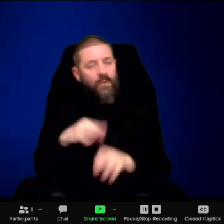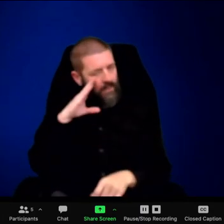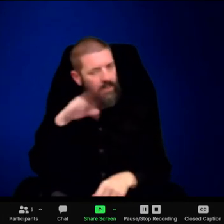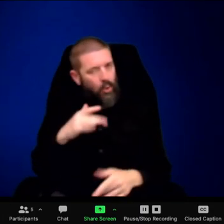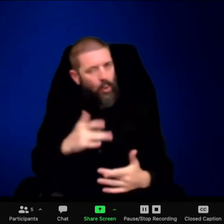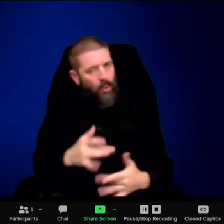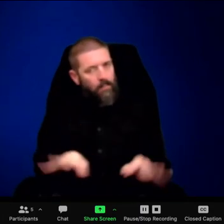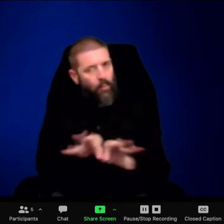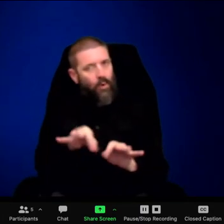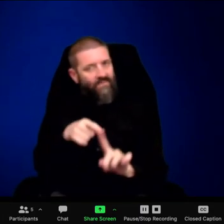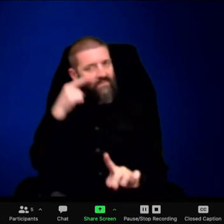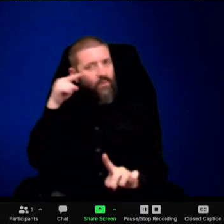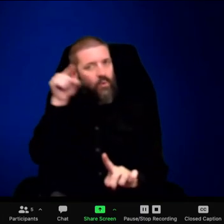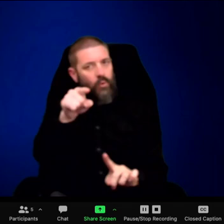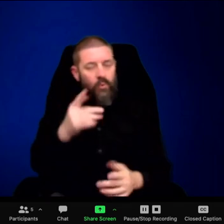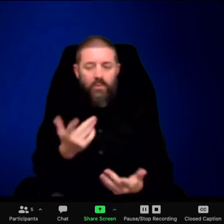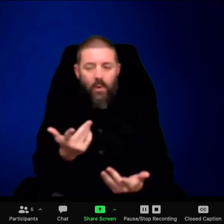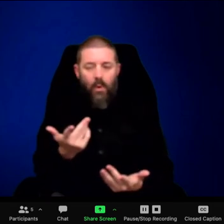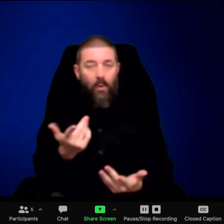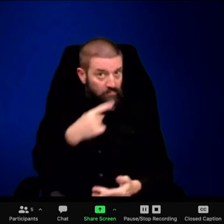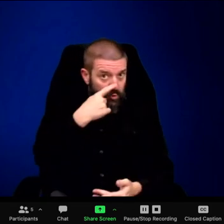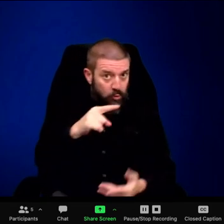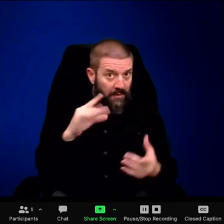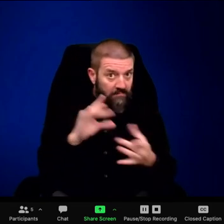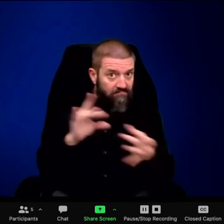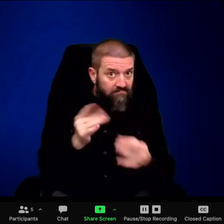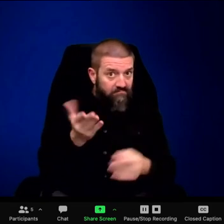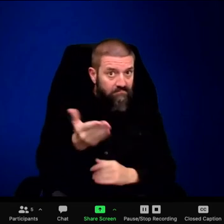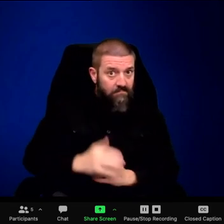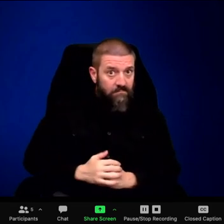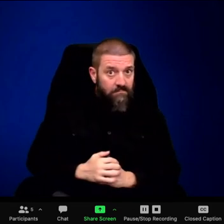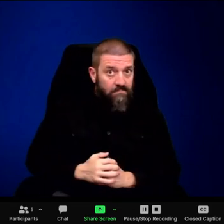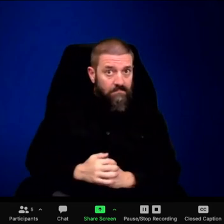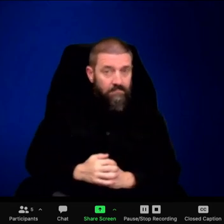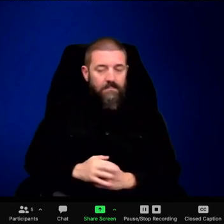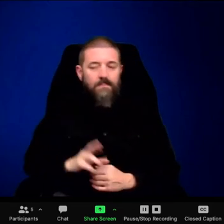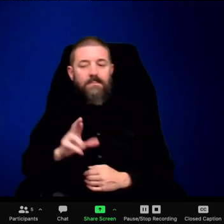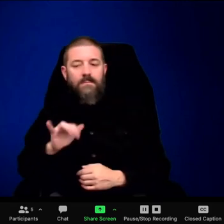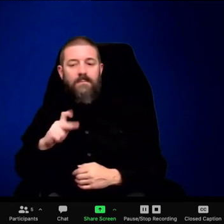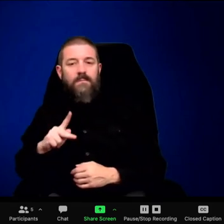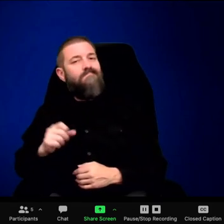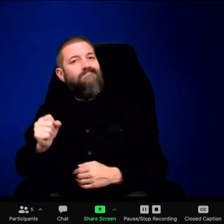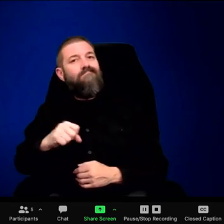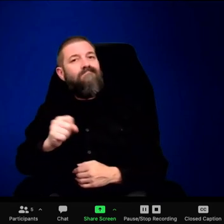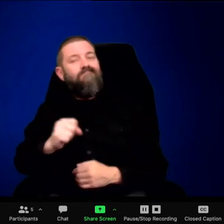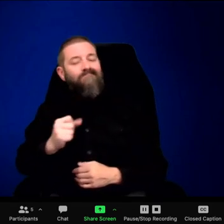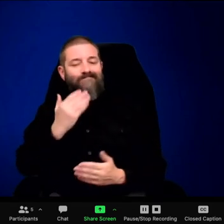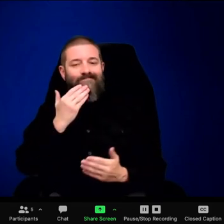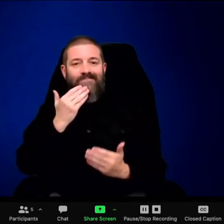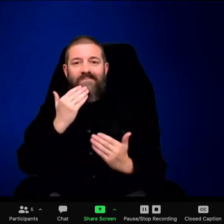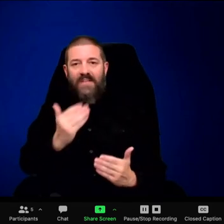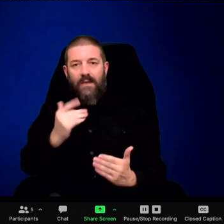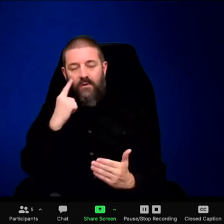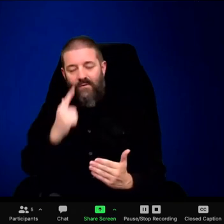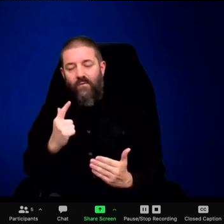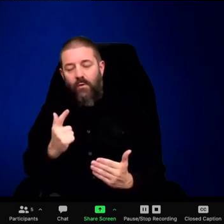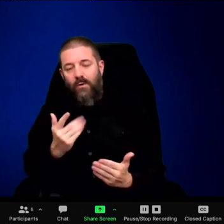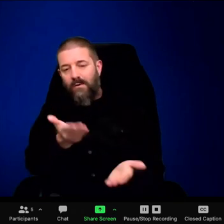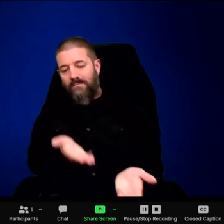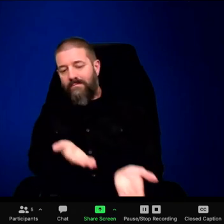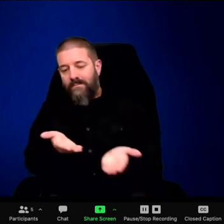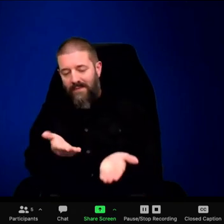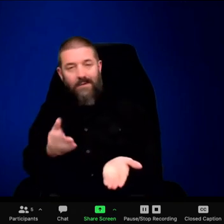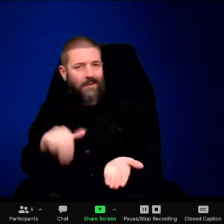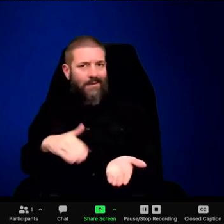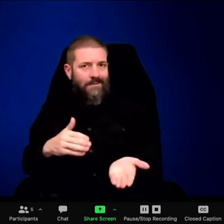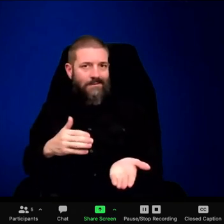Telling stories is an incredibly special way to advocate. There's a science part of it. And then there's this connection.